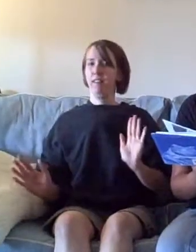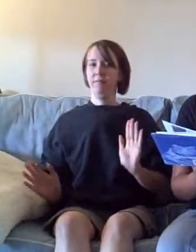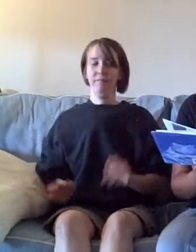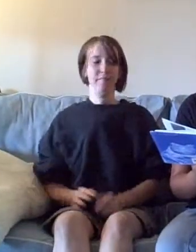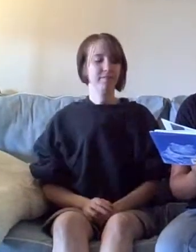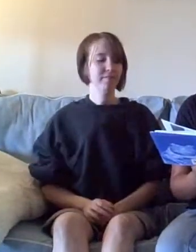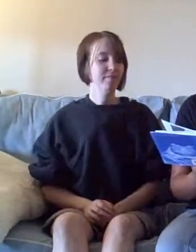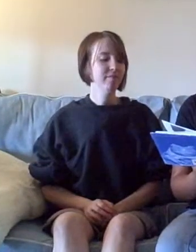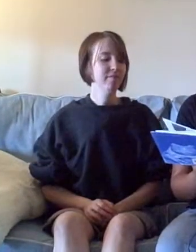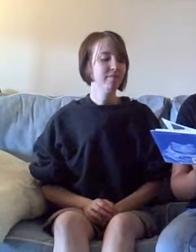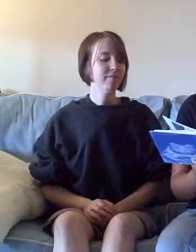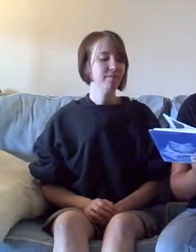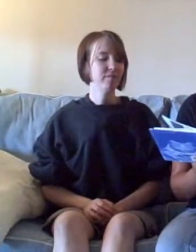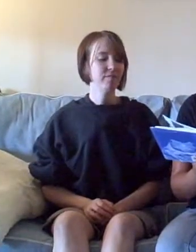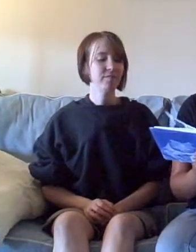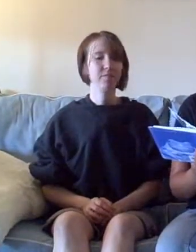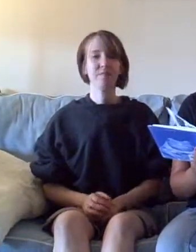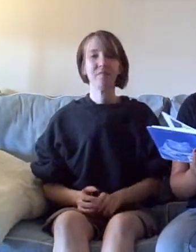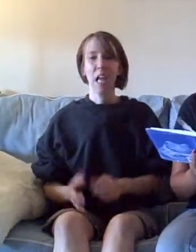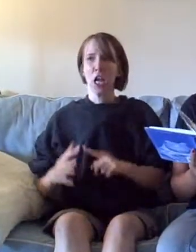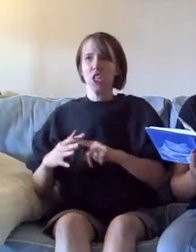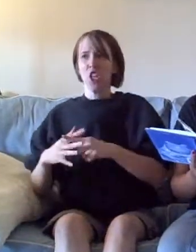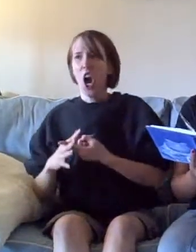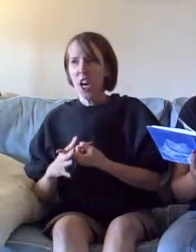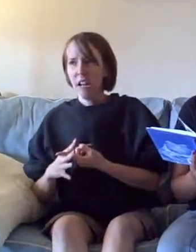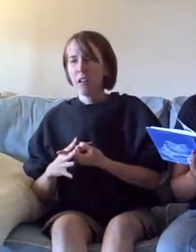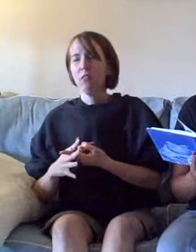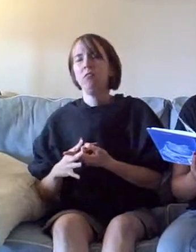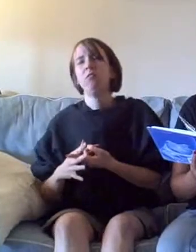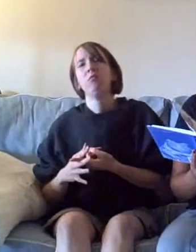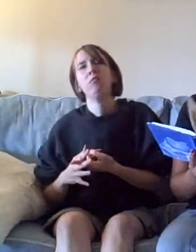Just getting started seems impossible.